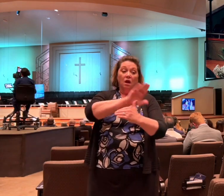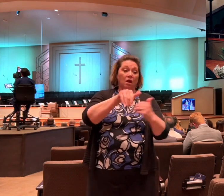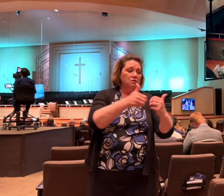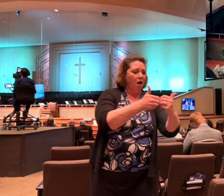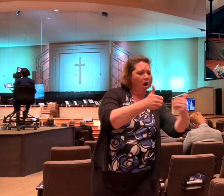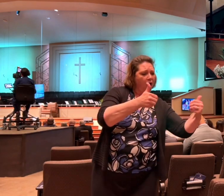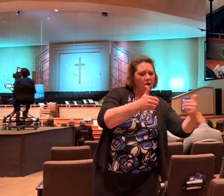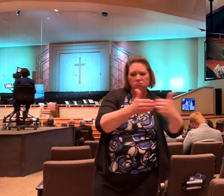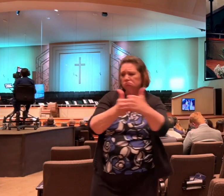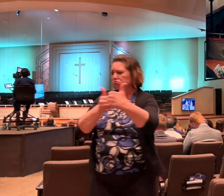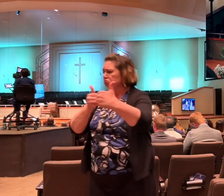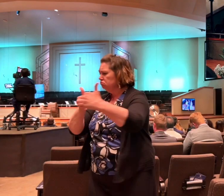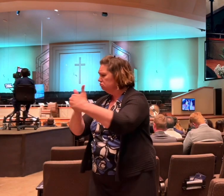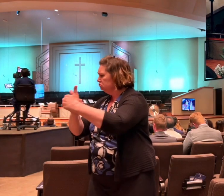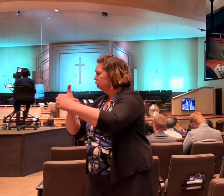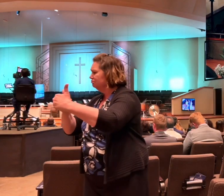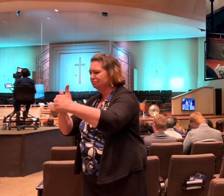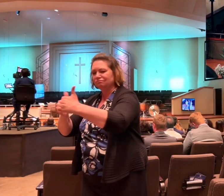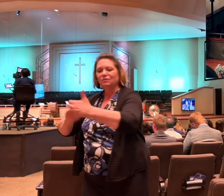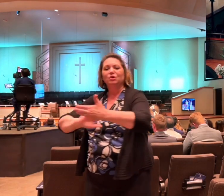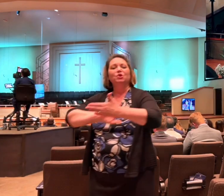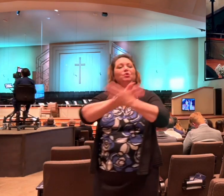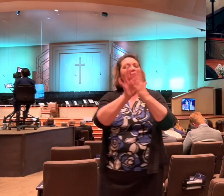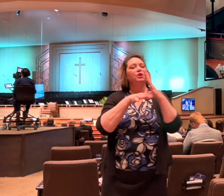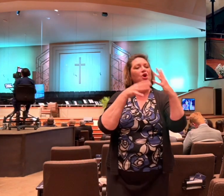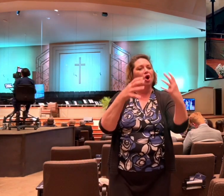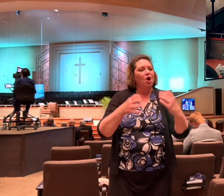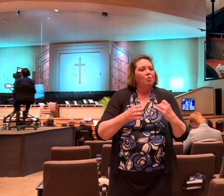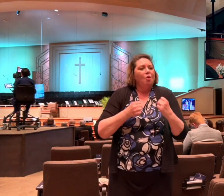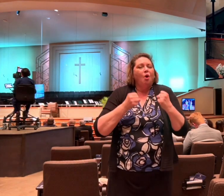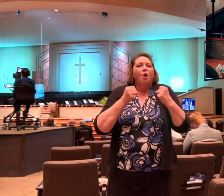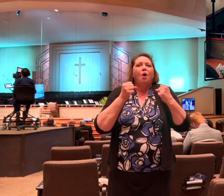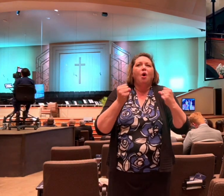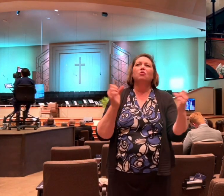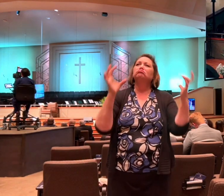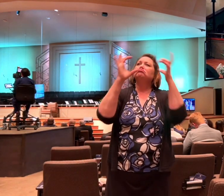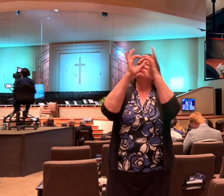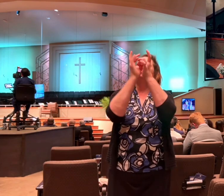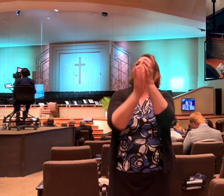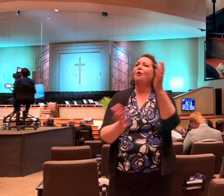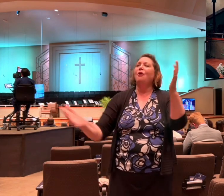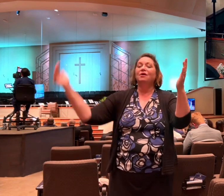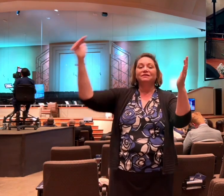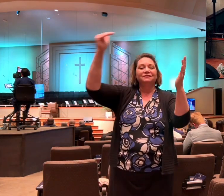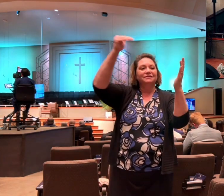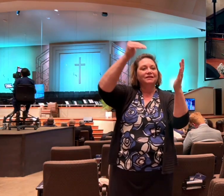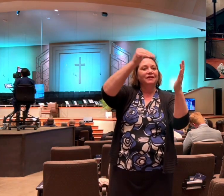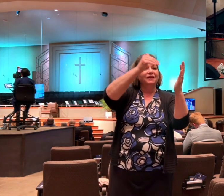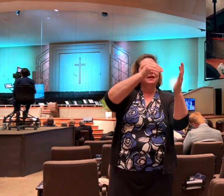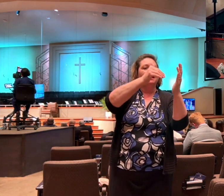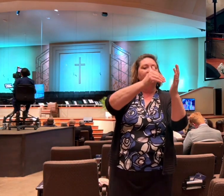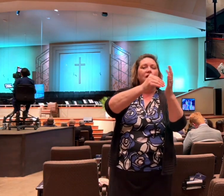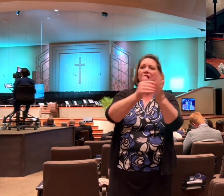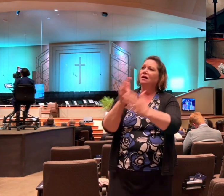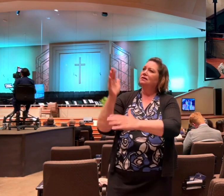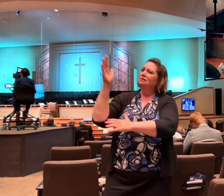be whole again. One day, death will retreat